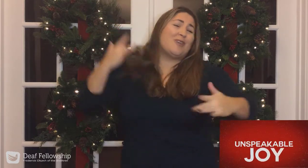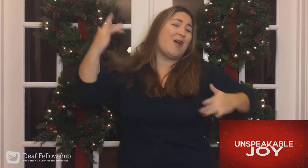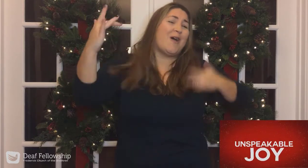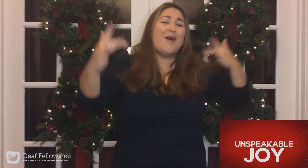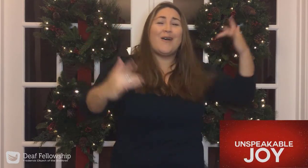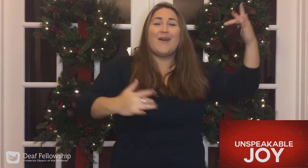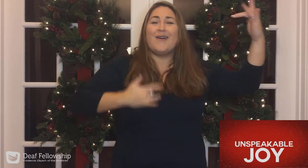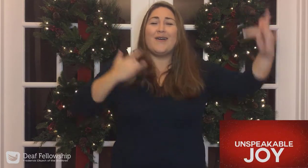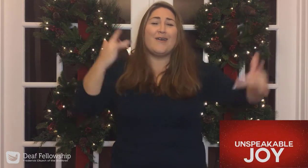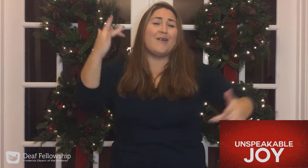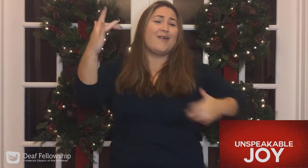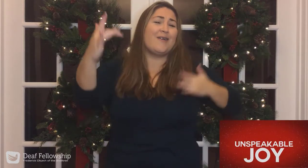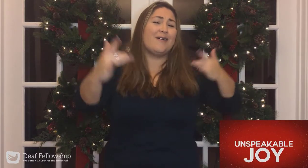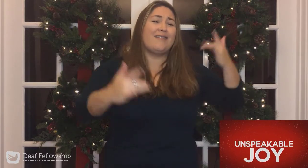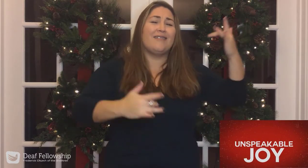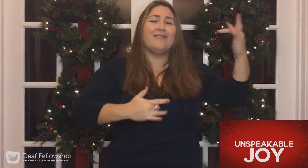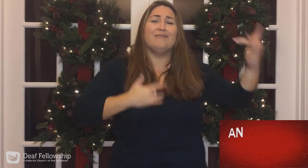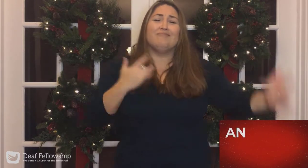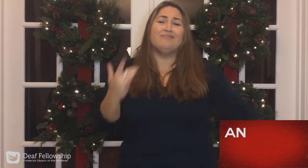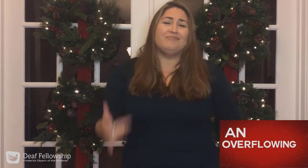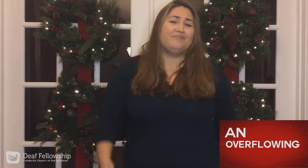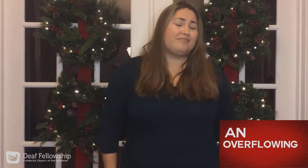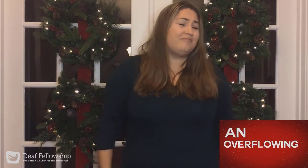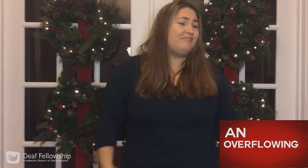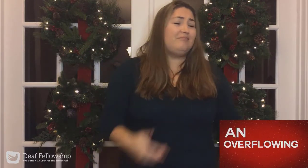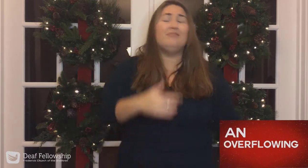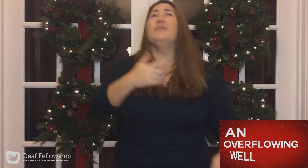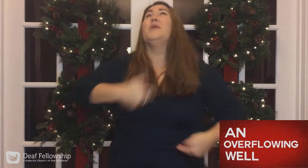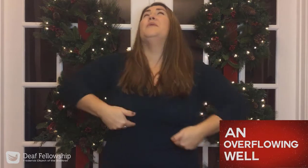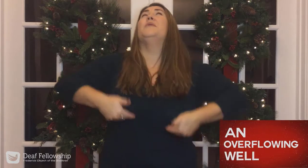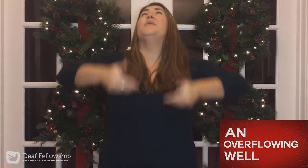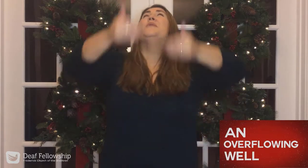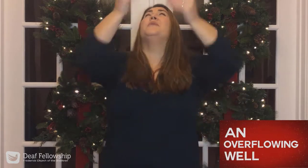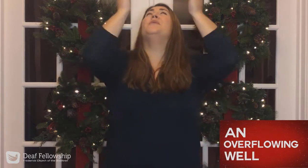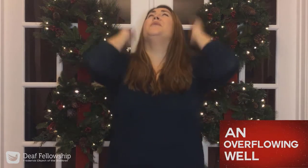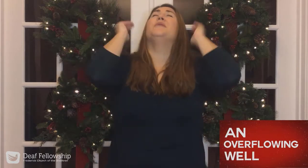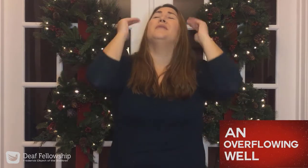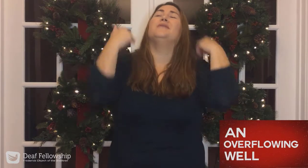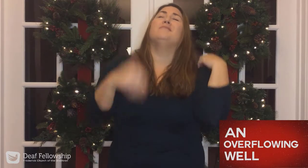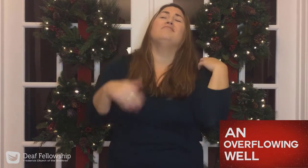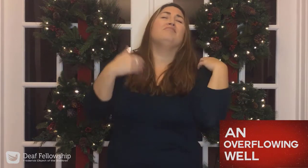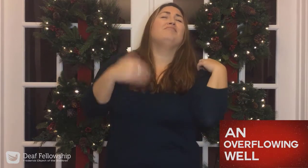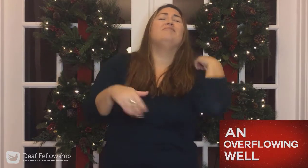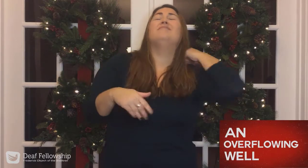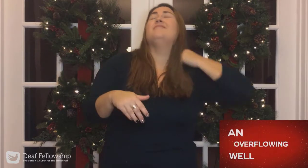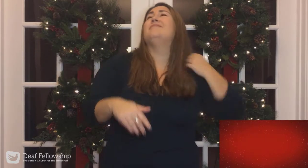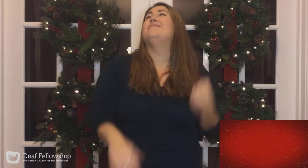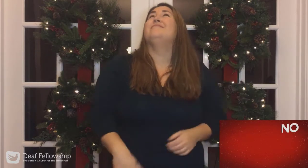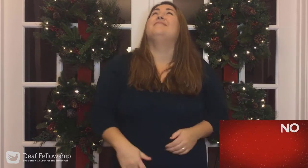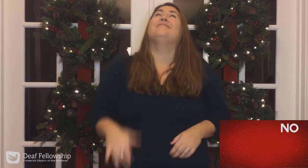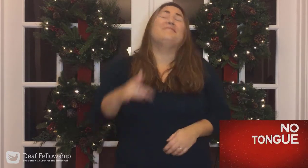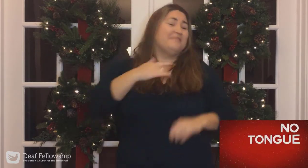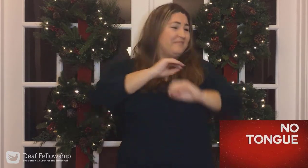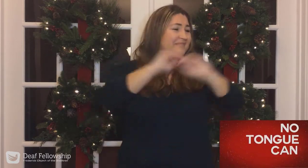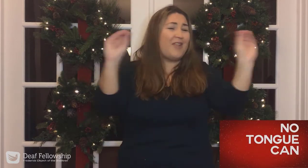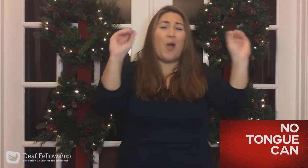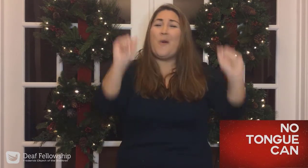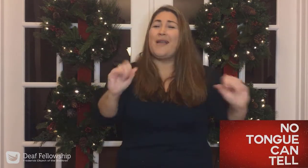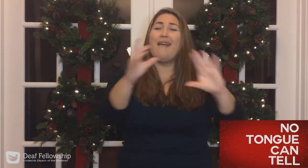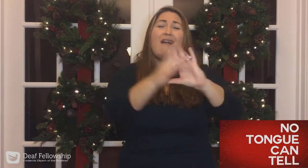of his love. No tongue can